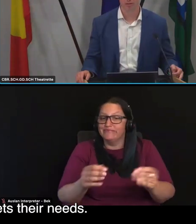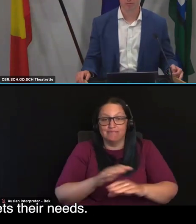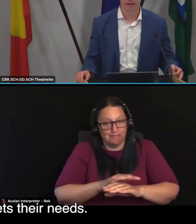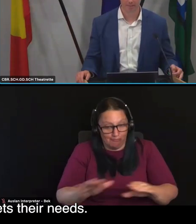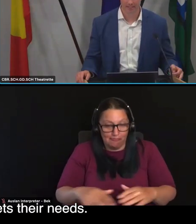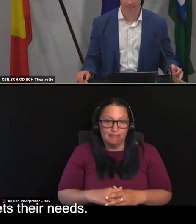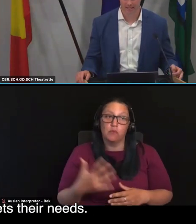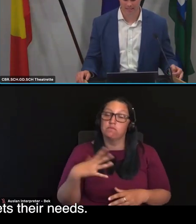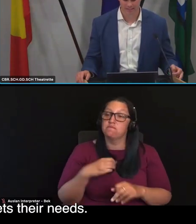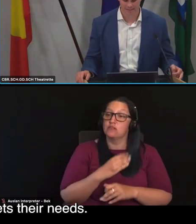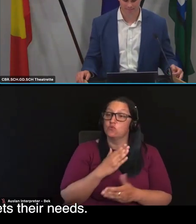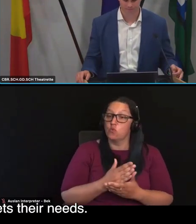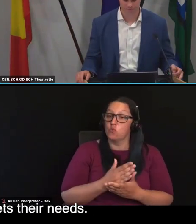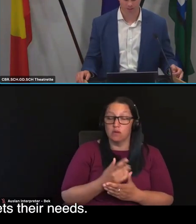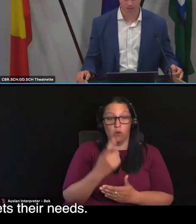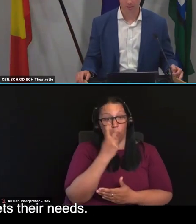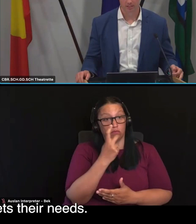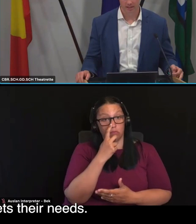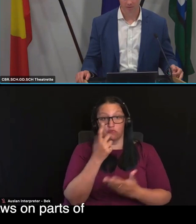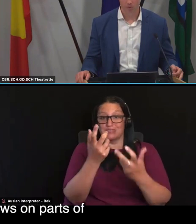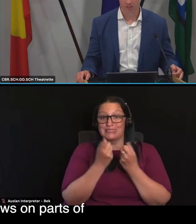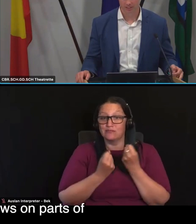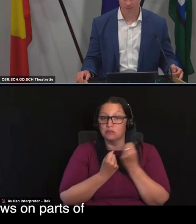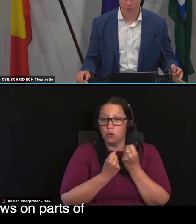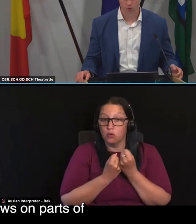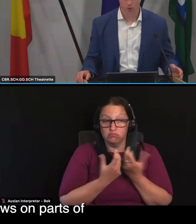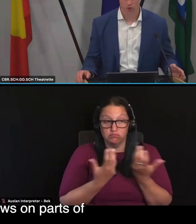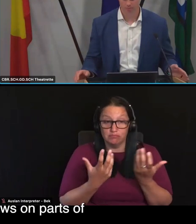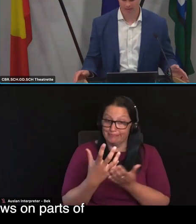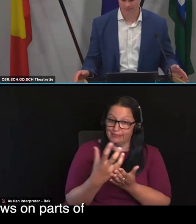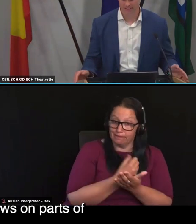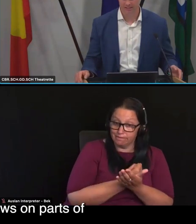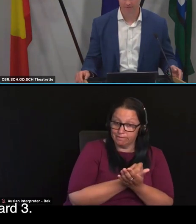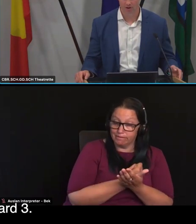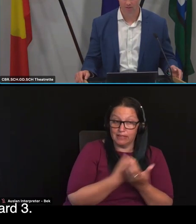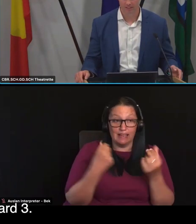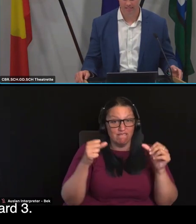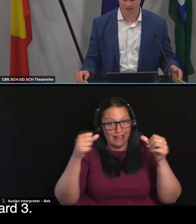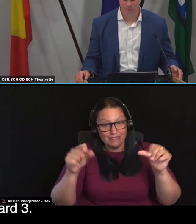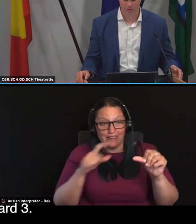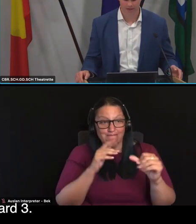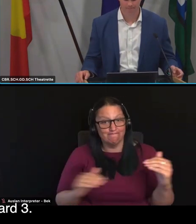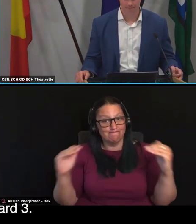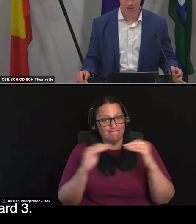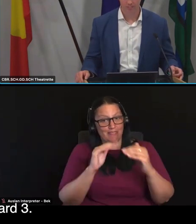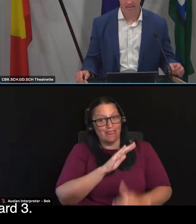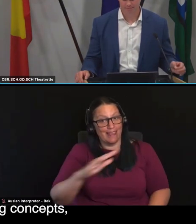supportive and meets their needs. Standard four, as I said before, draws on parts of standard five and standard three,